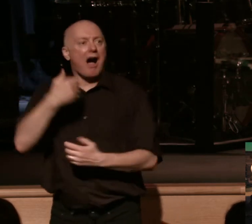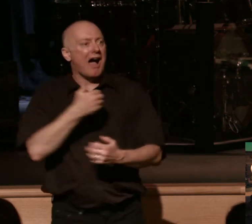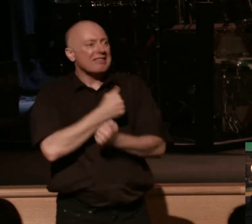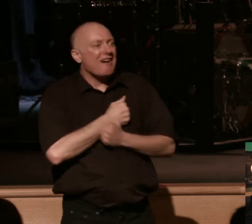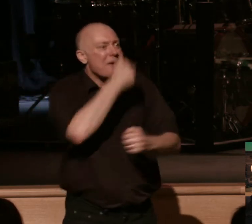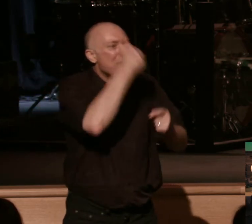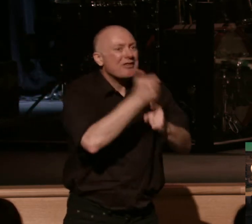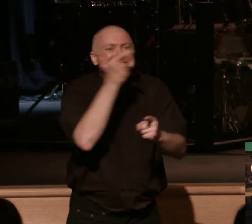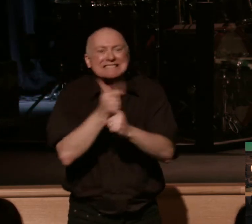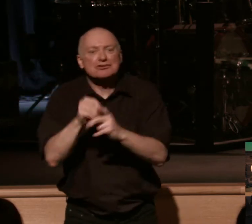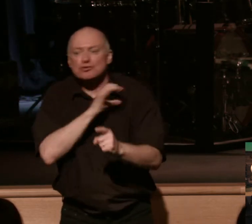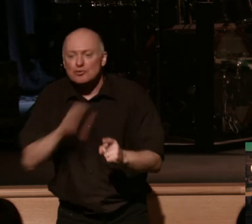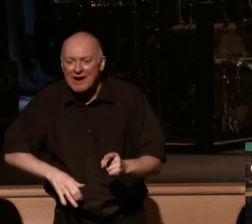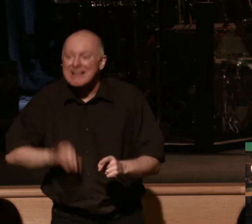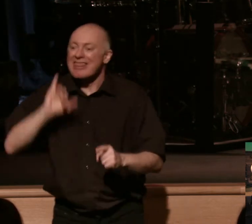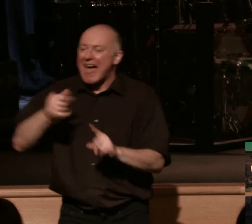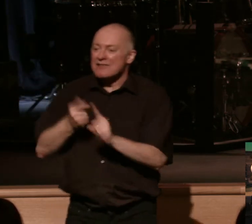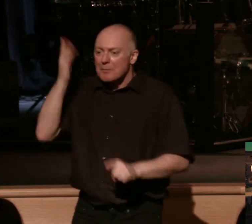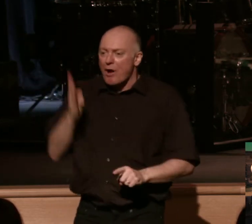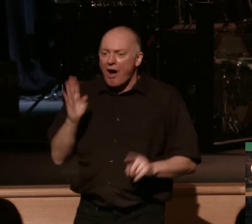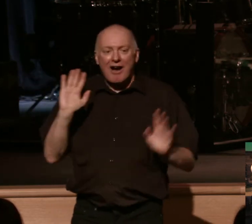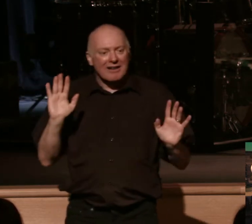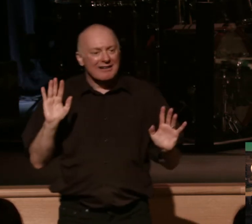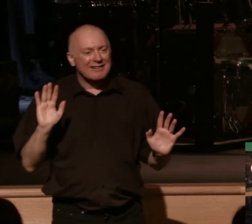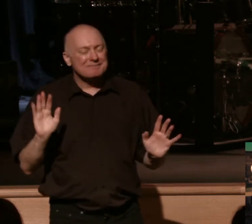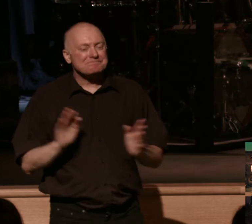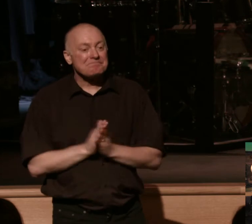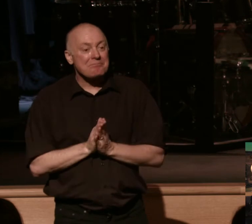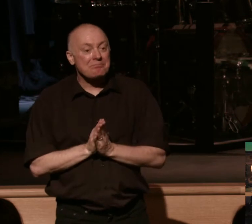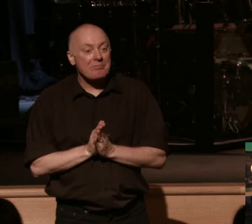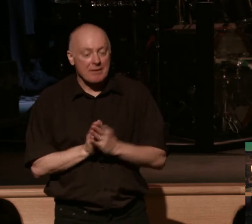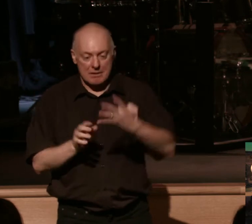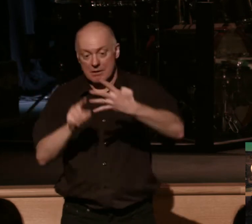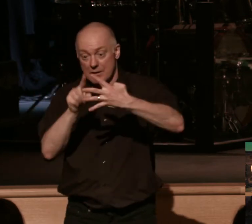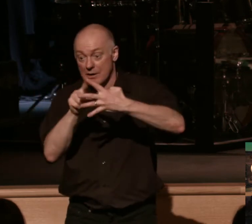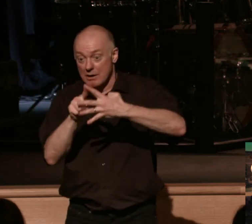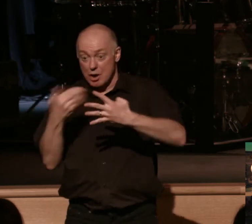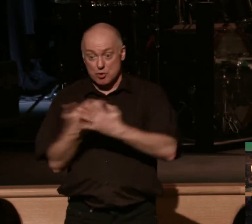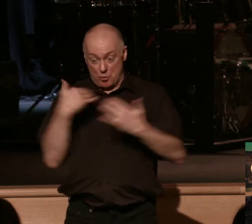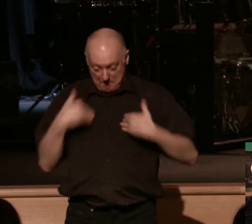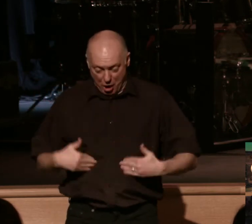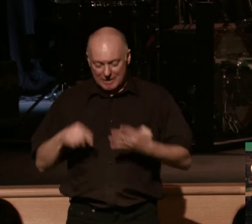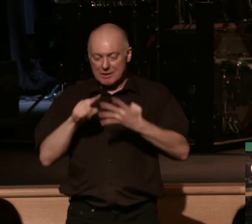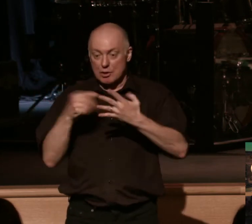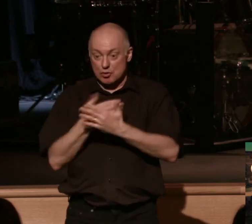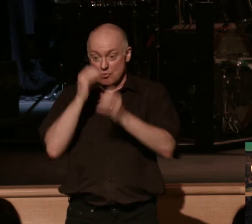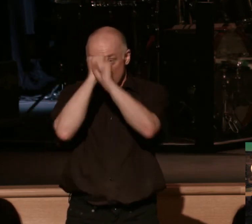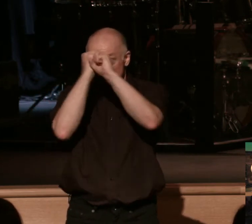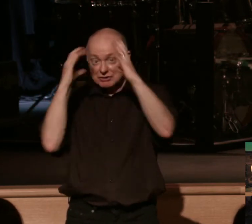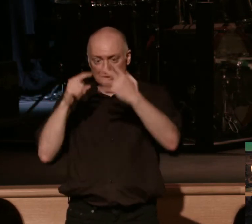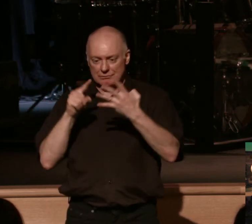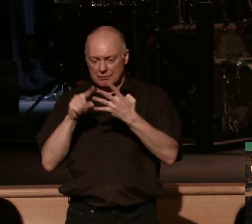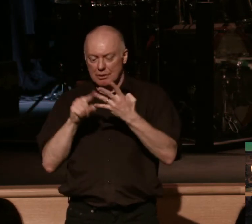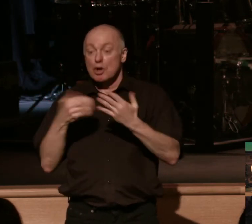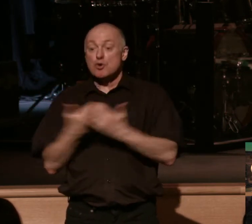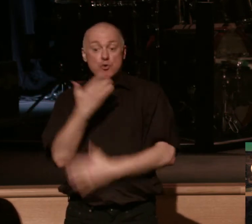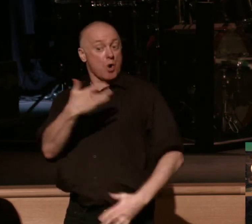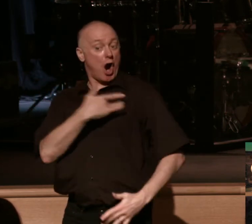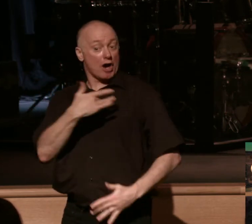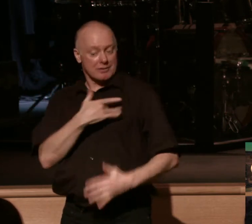that is of the Lord, supernatural from the heavens. So we have new body, new vision, new heart and then the last one, that beautiful